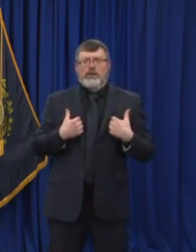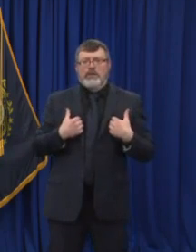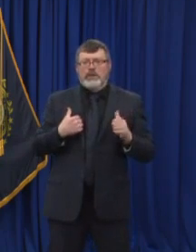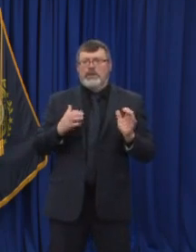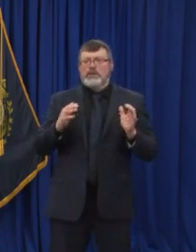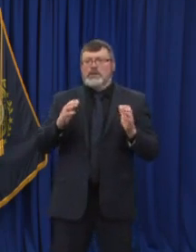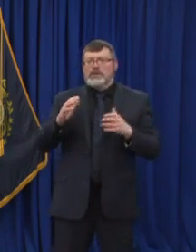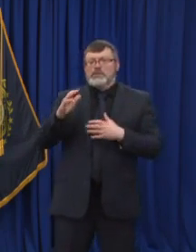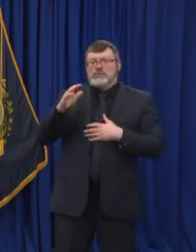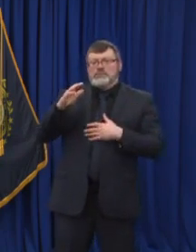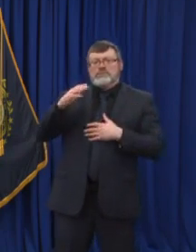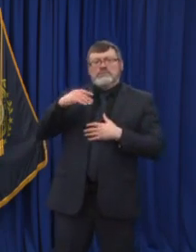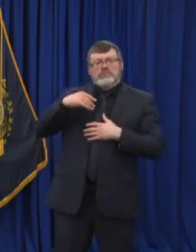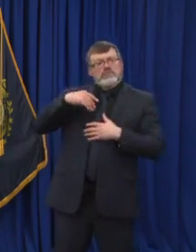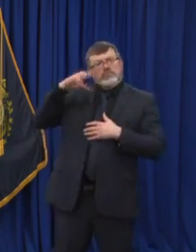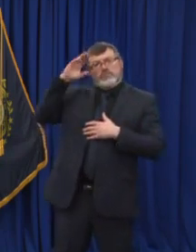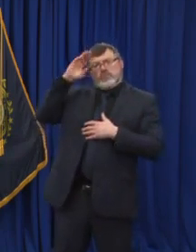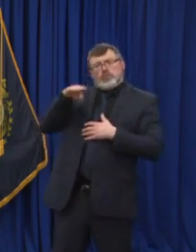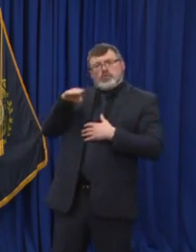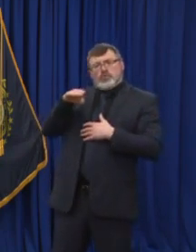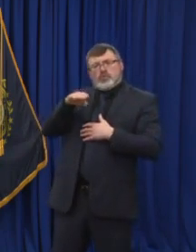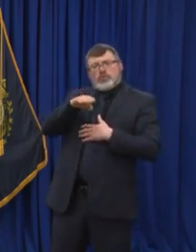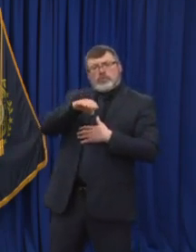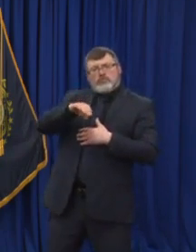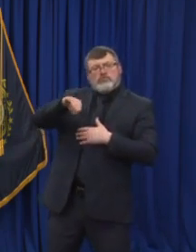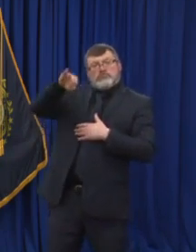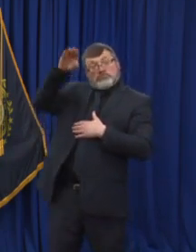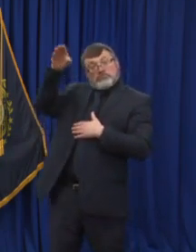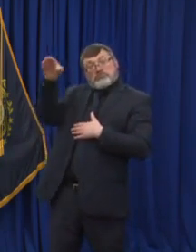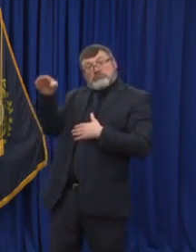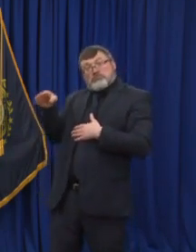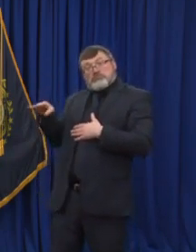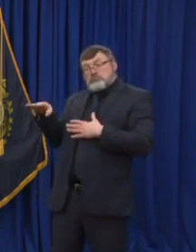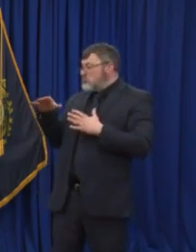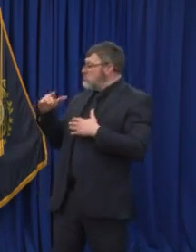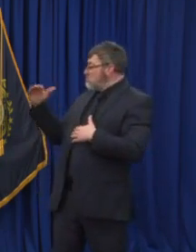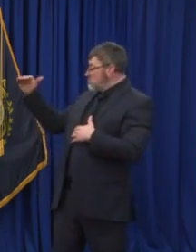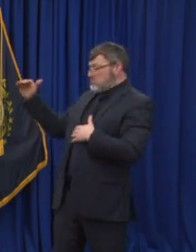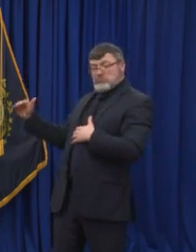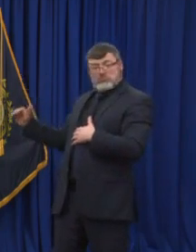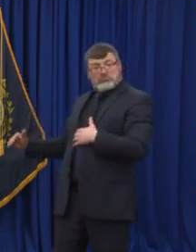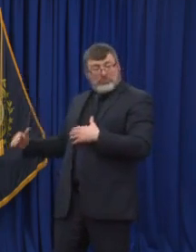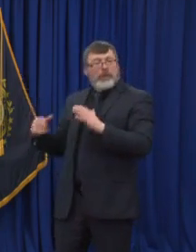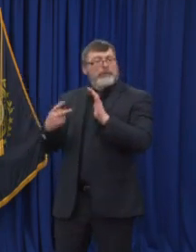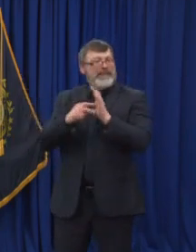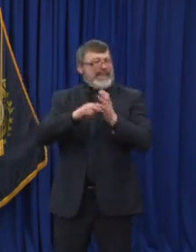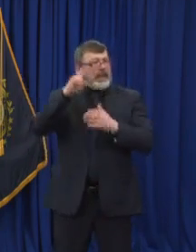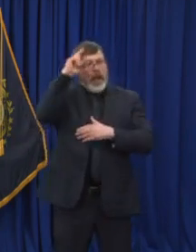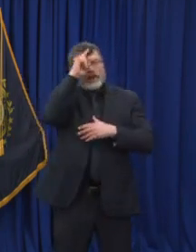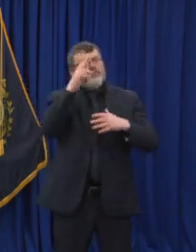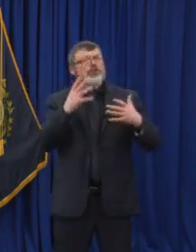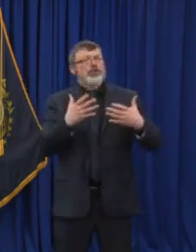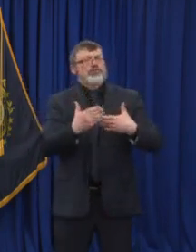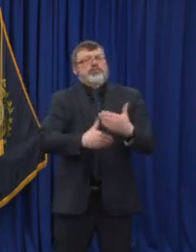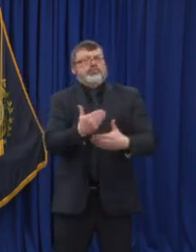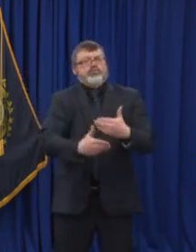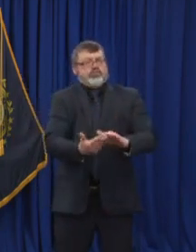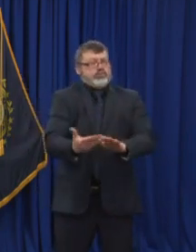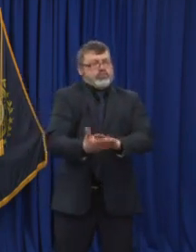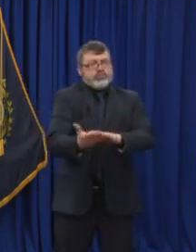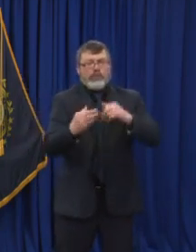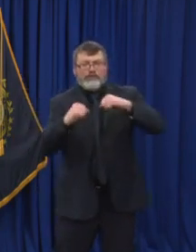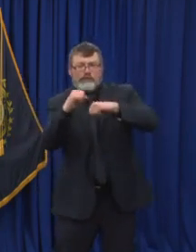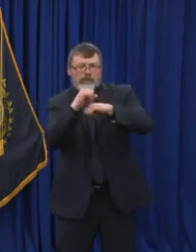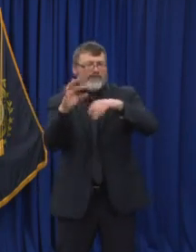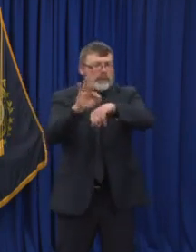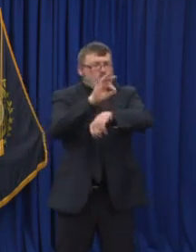some selective and elective procedures. And obviously, as that number comes down, hospitals have more flexibility. The whole system is able